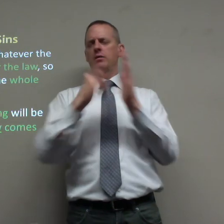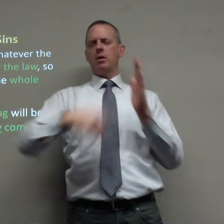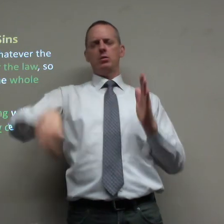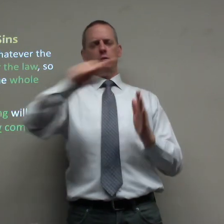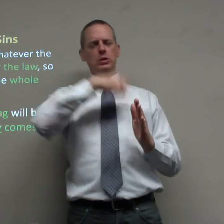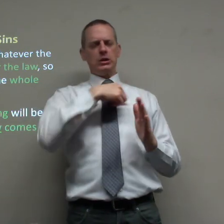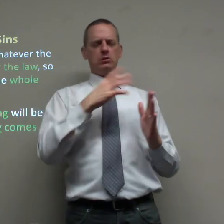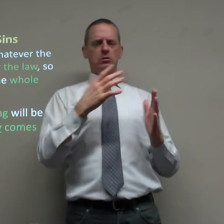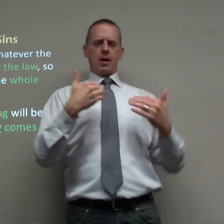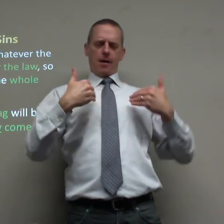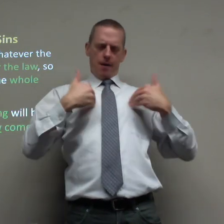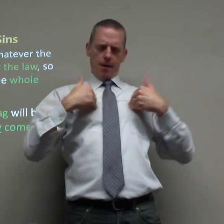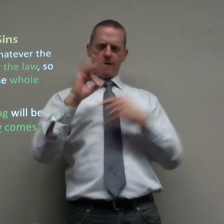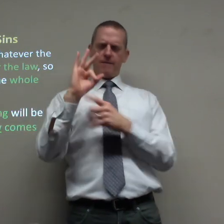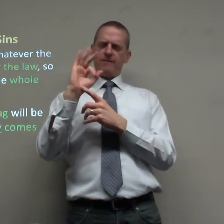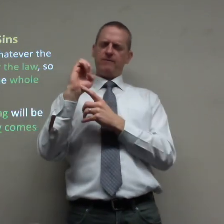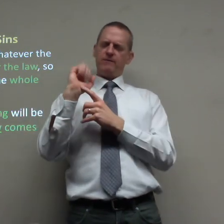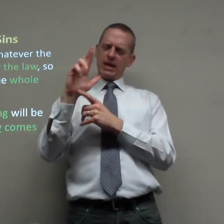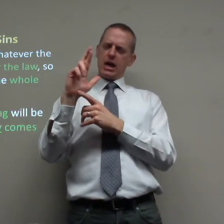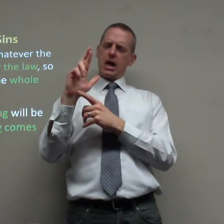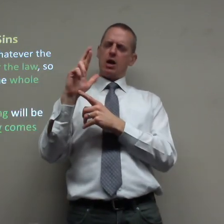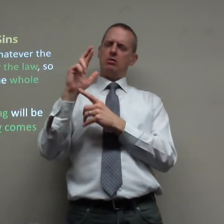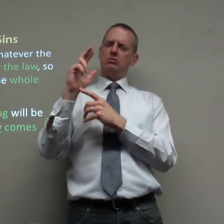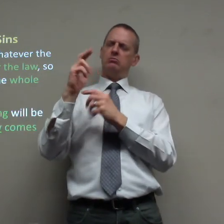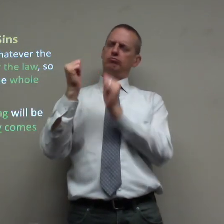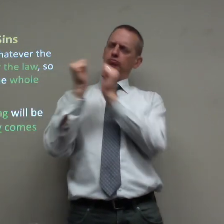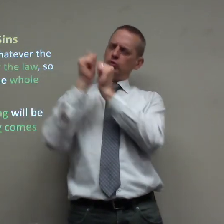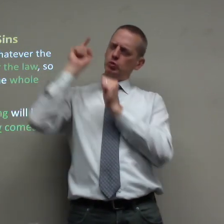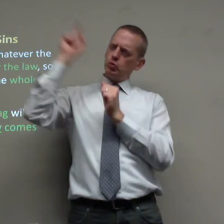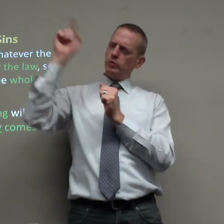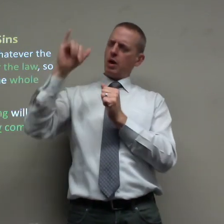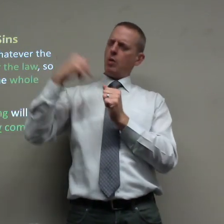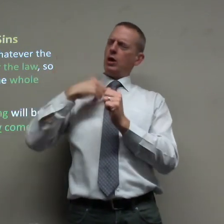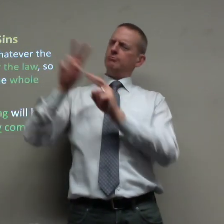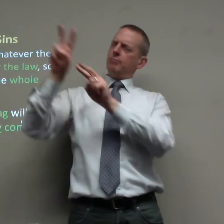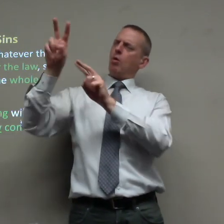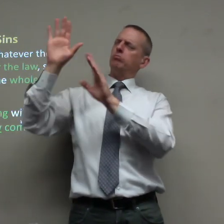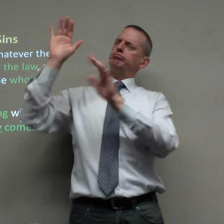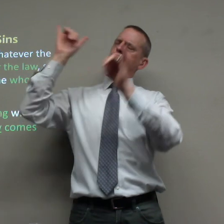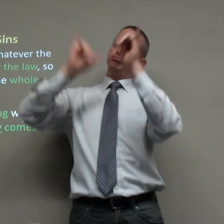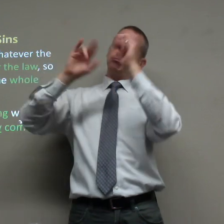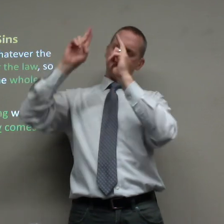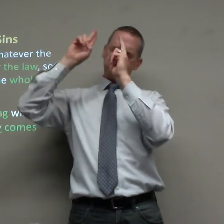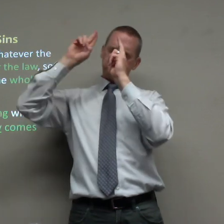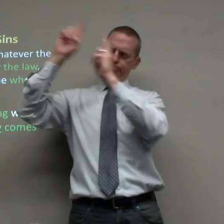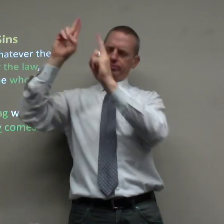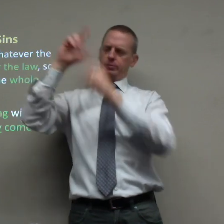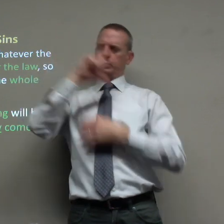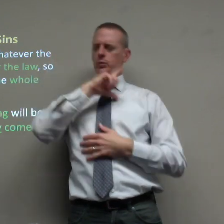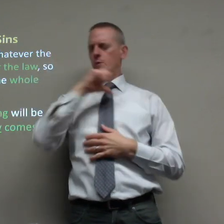I pray that we'll have fear with you, Lord, so that we can look to you and honor you.